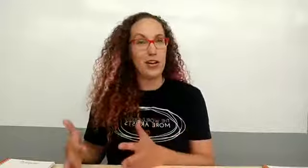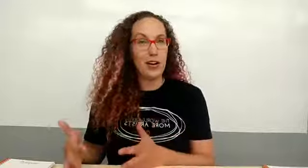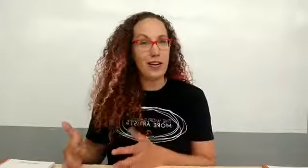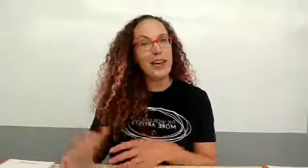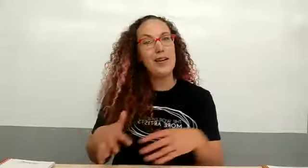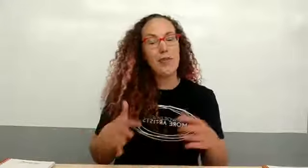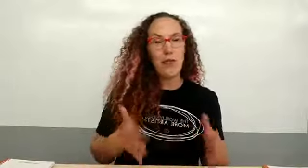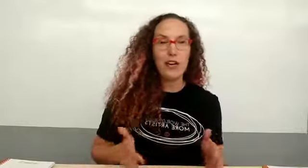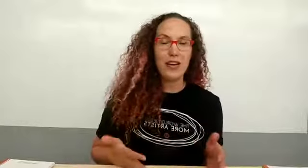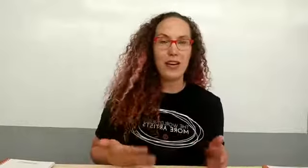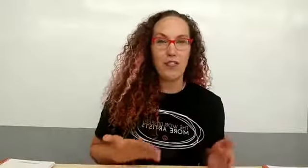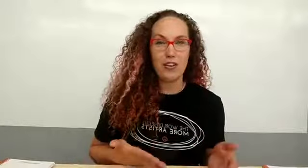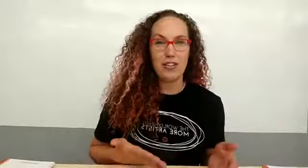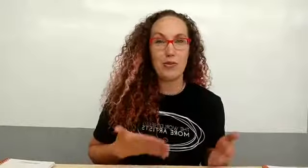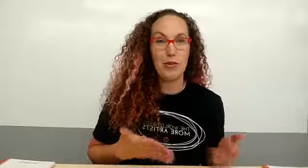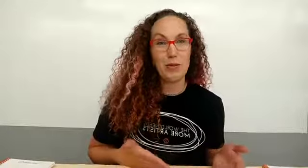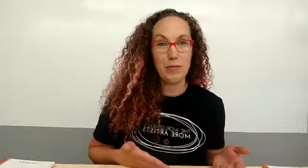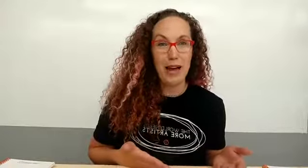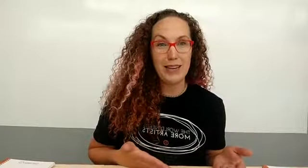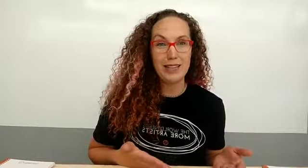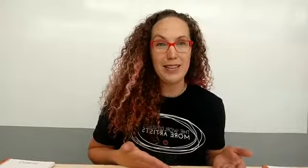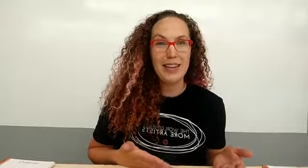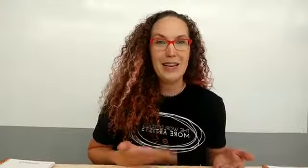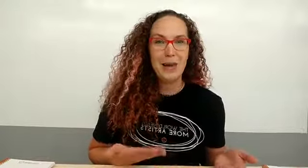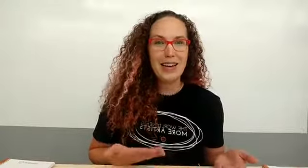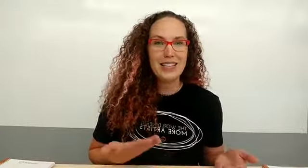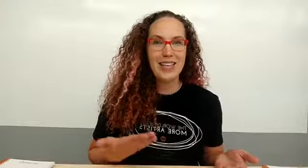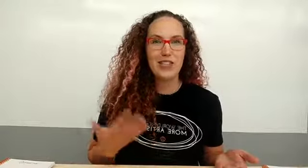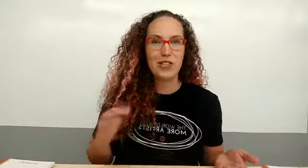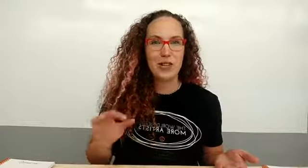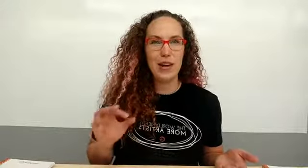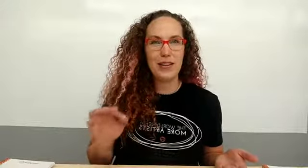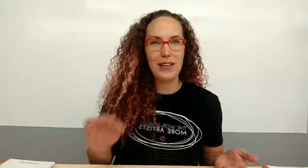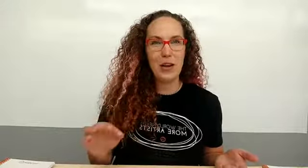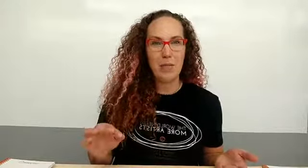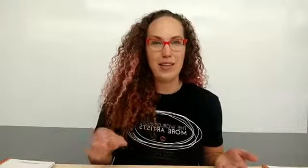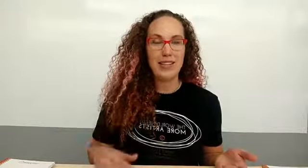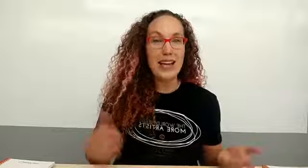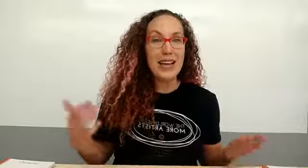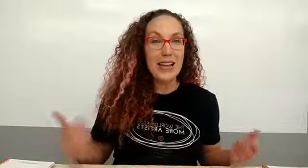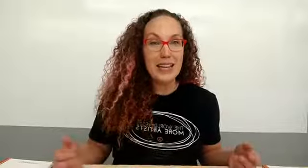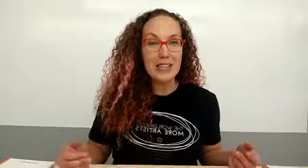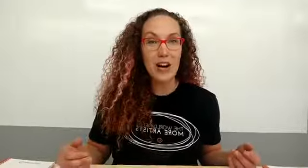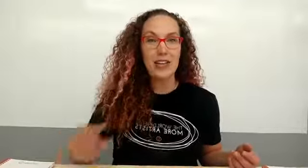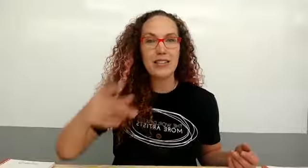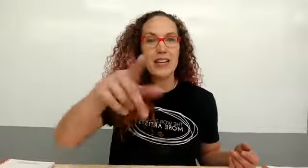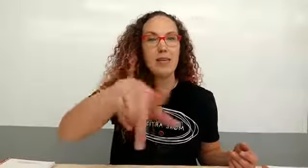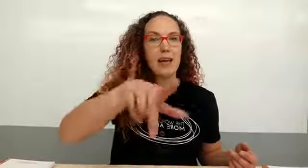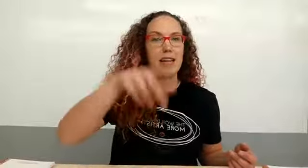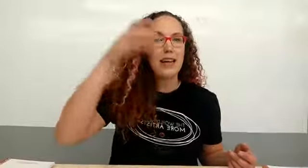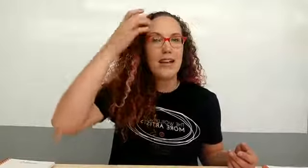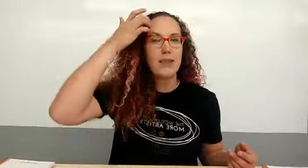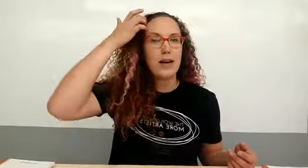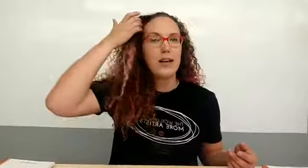starter kit before you get your first subscription box bonnie says she's okay with a little mess it is hard see and bonnie that's what